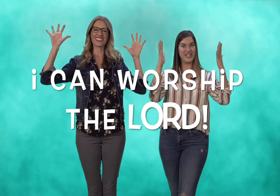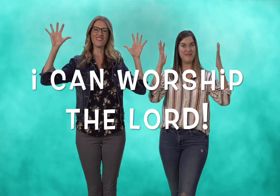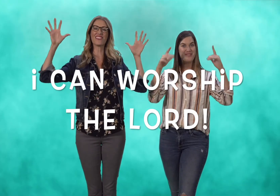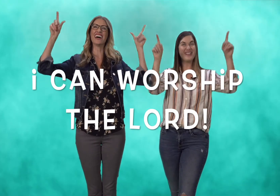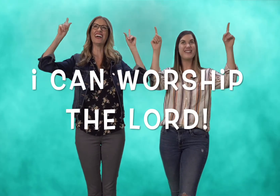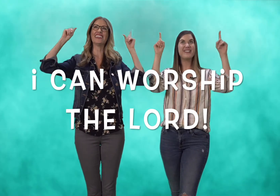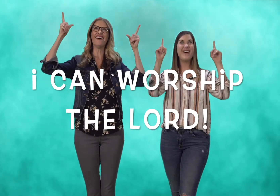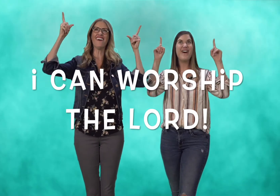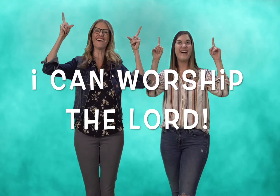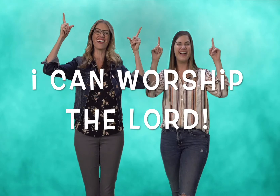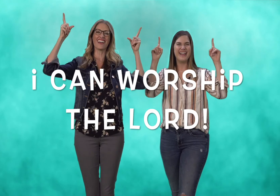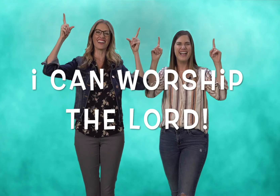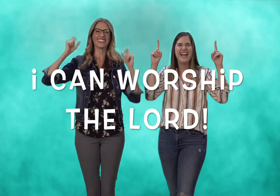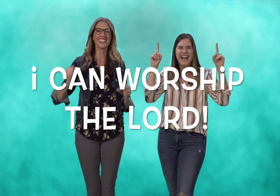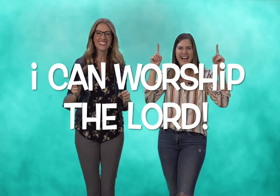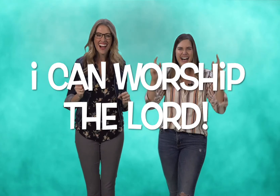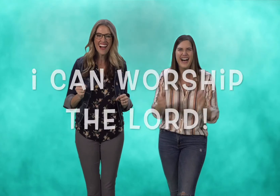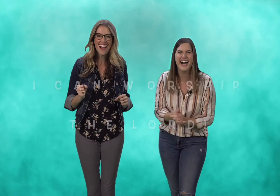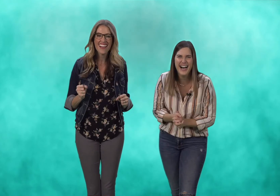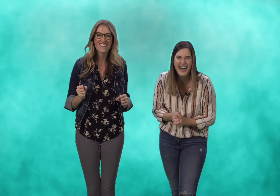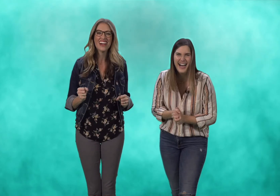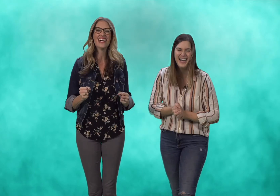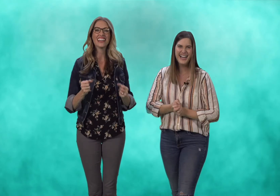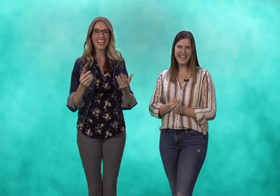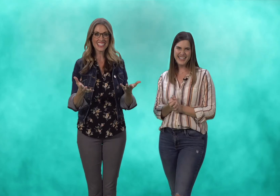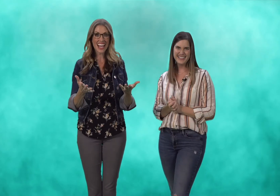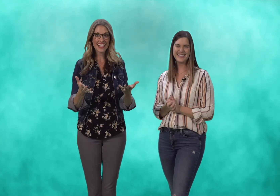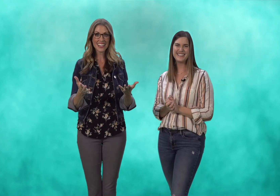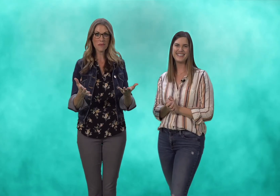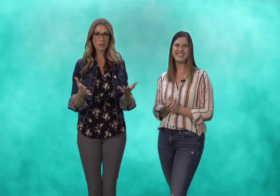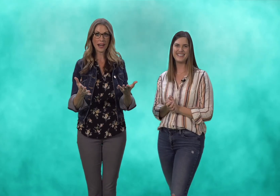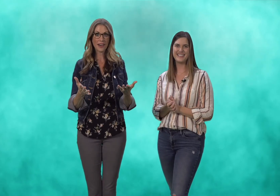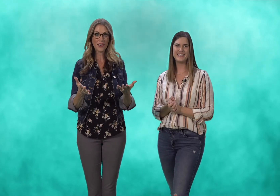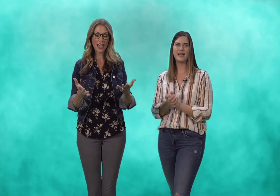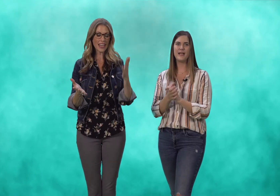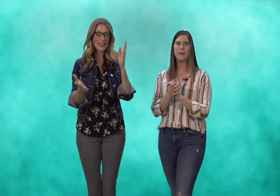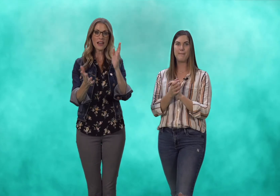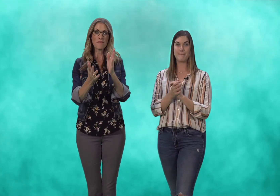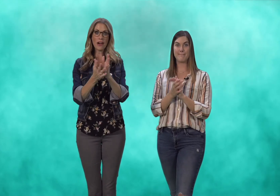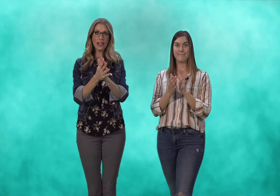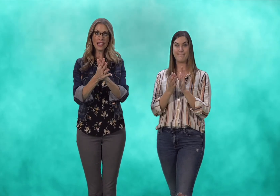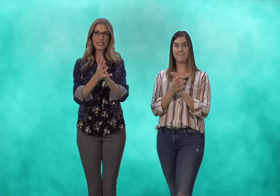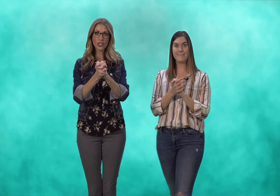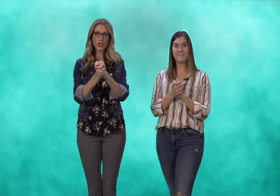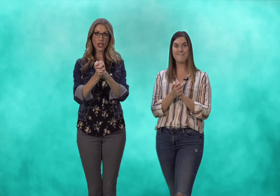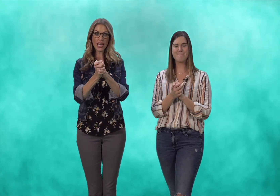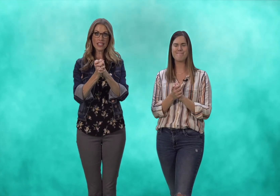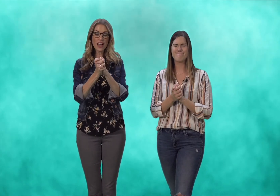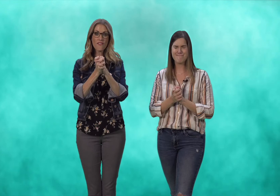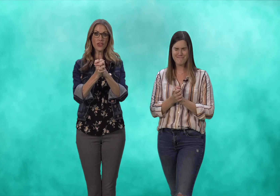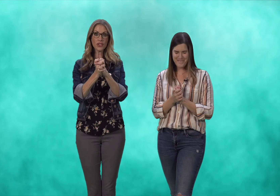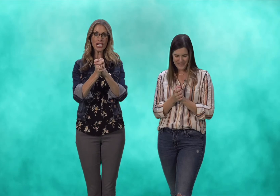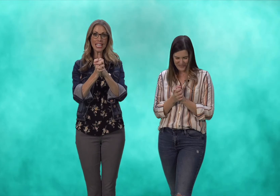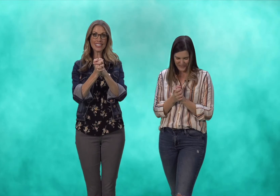the lord good job let's end in prayer okay bow our heads close our eyes fold our hands